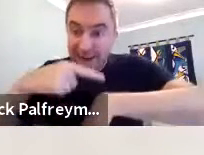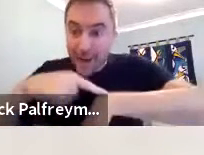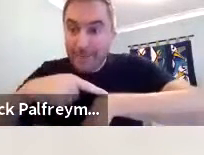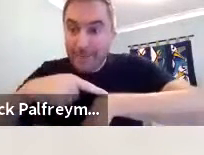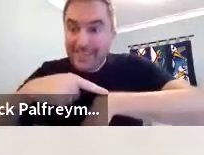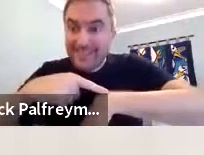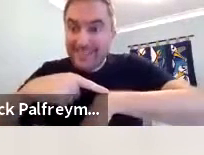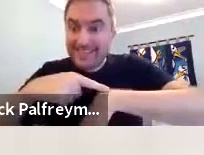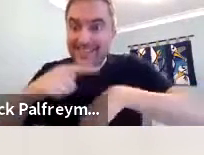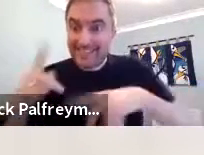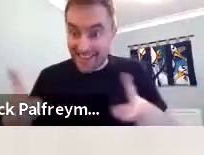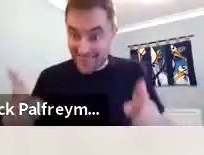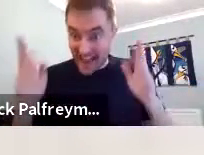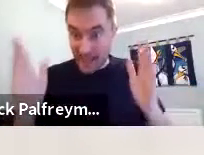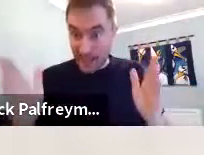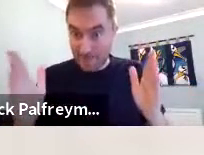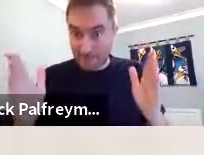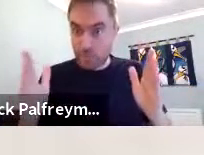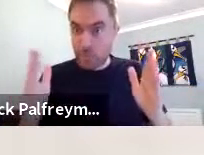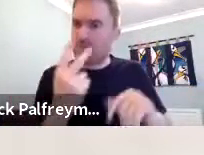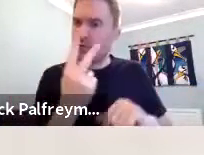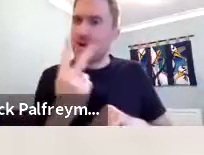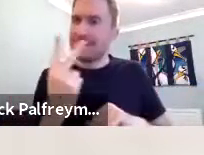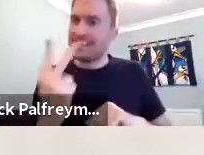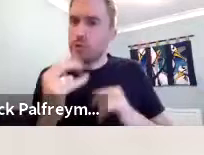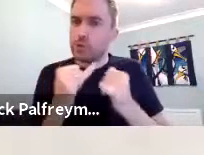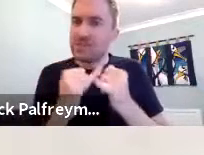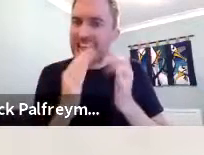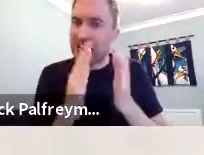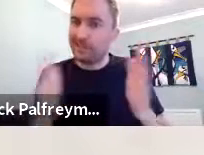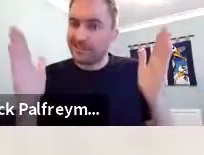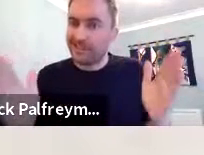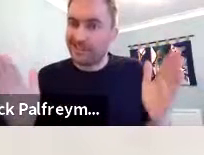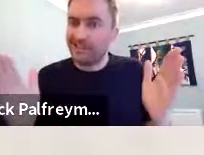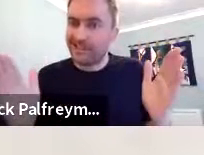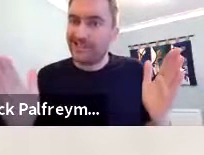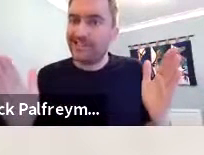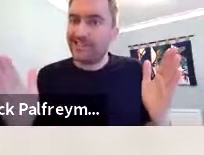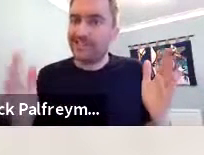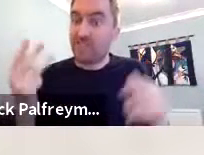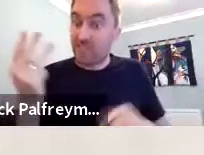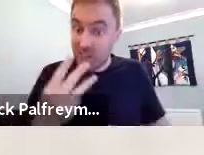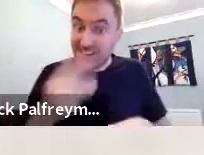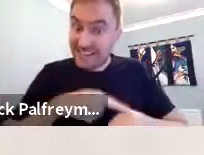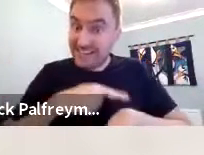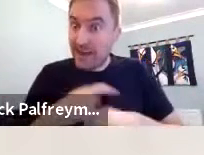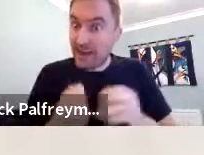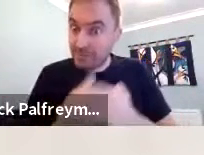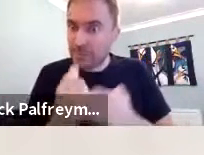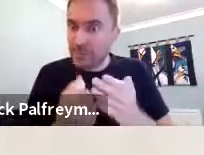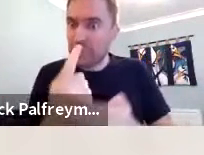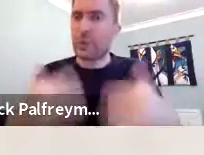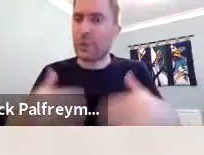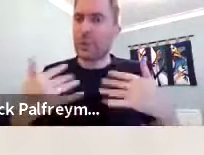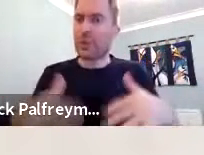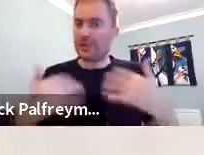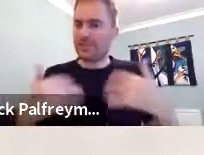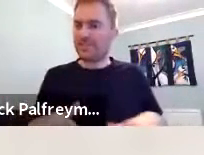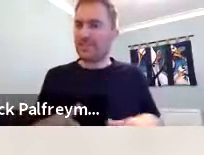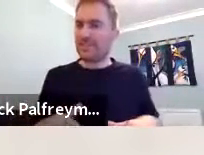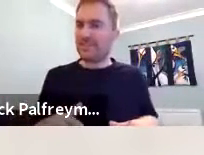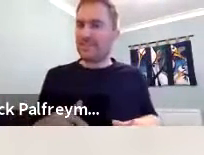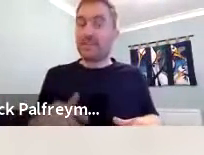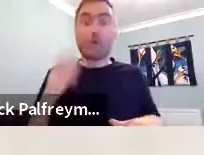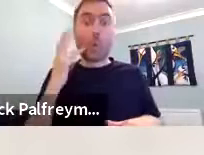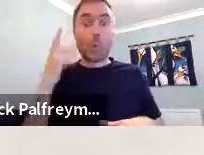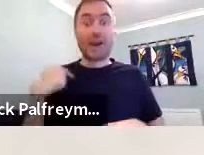And how many times they say it in that clip is 13 times. And it's 22 seconds in total. So,